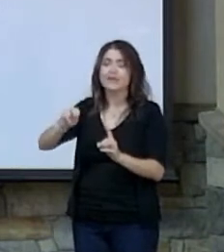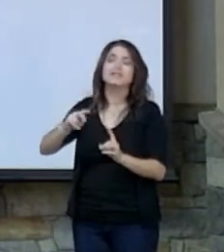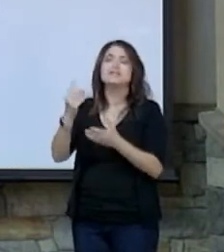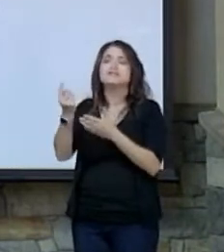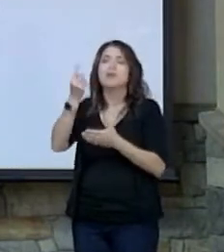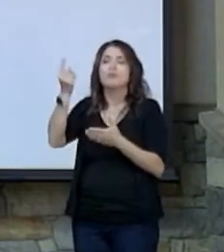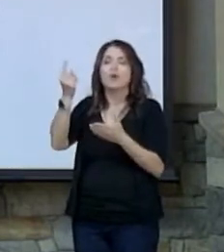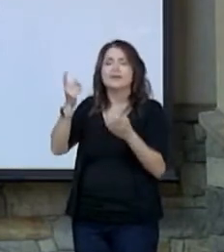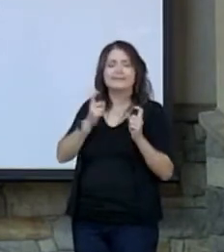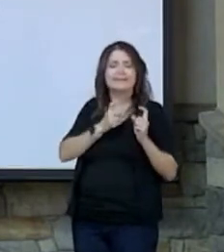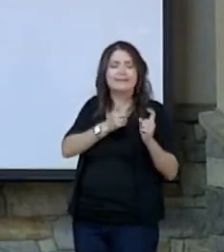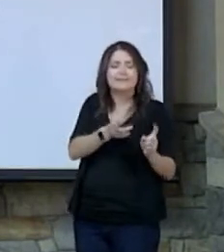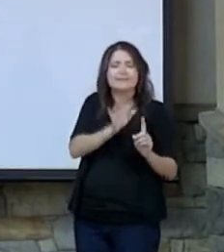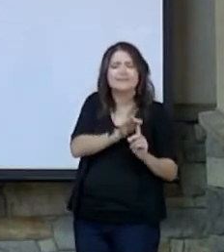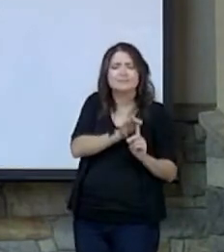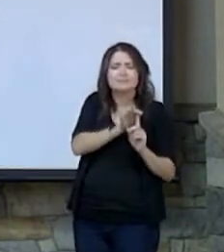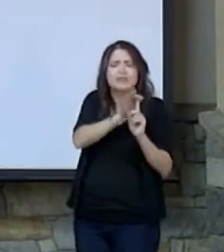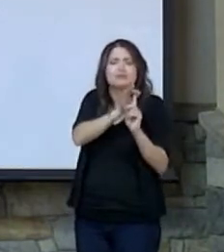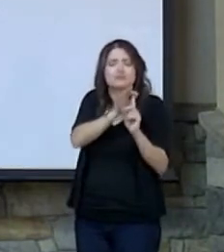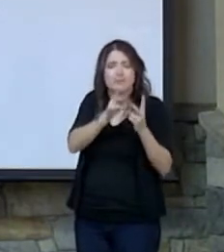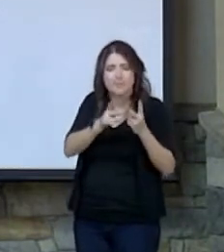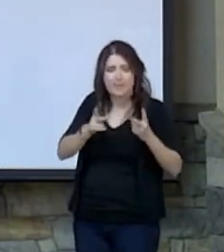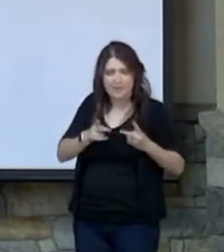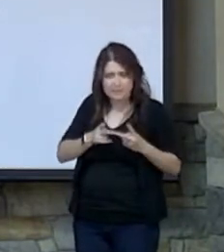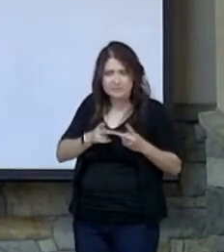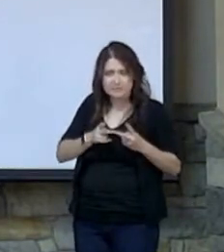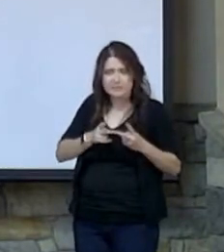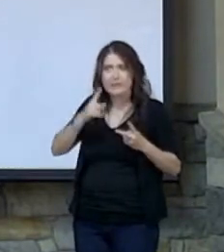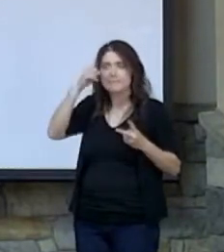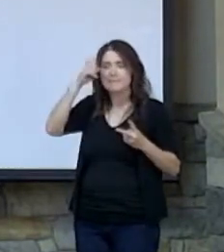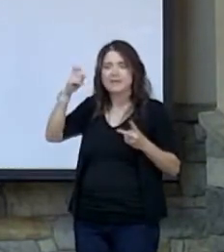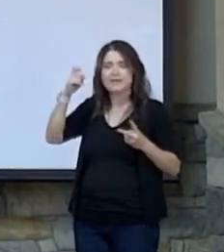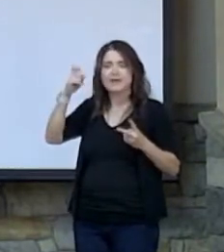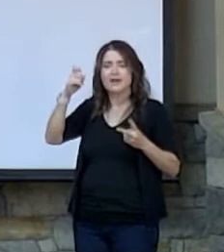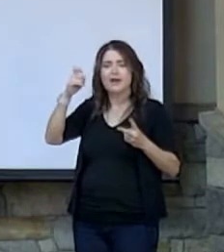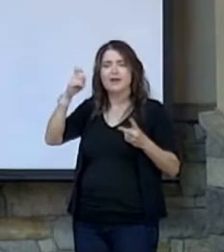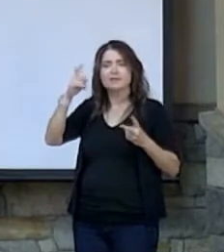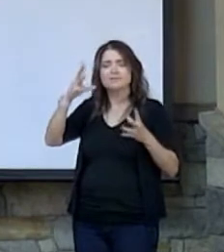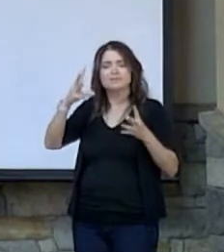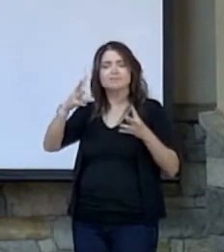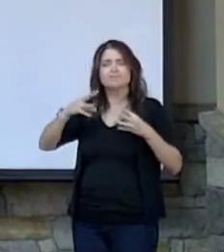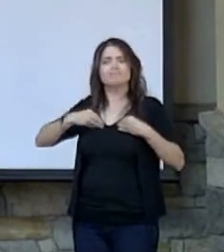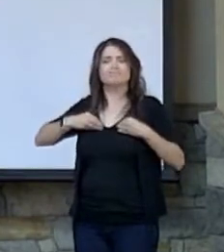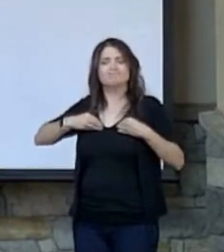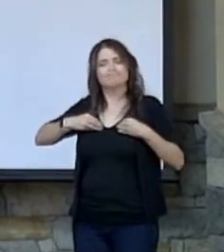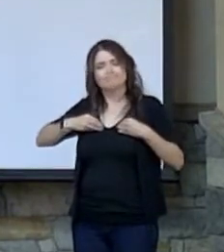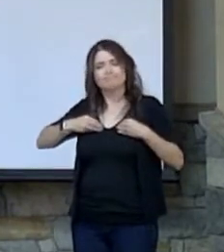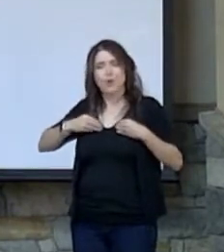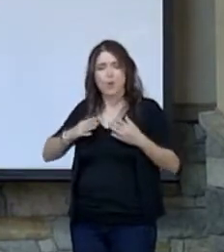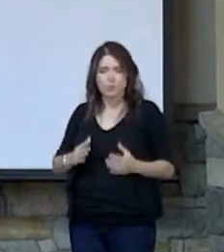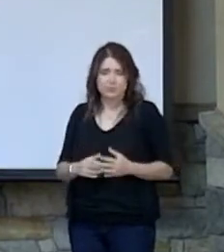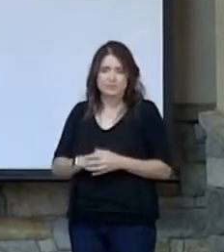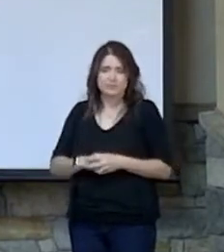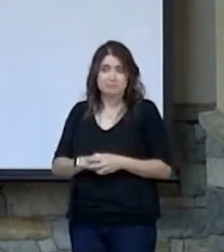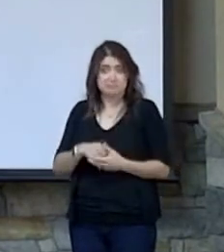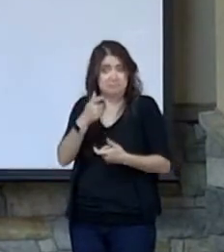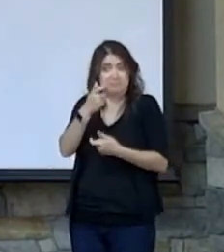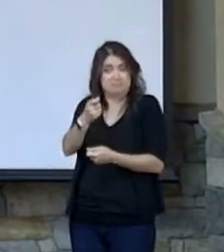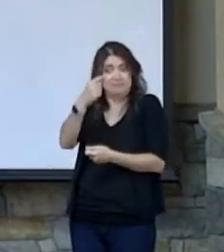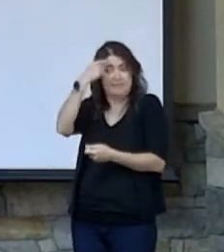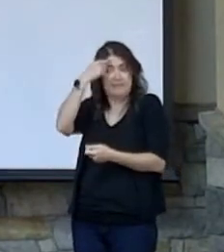that's given a special place because of a gracious host. That's kind of interesting to think about, isn't it?